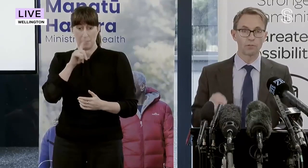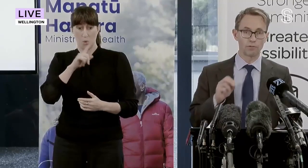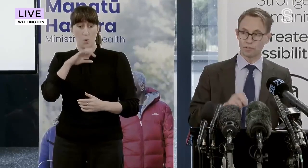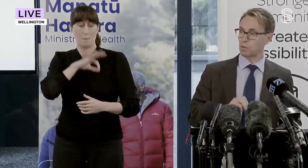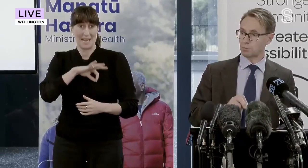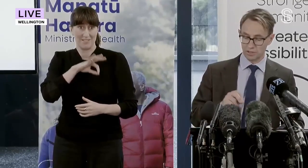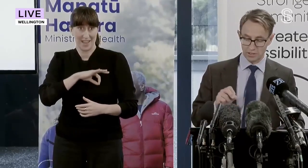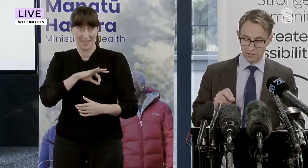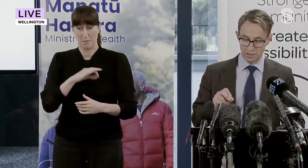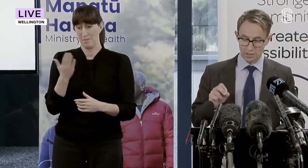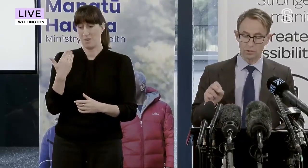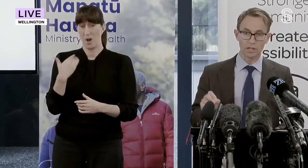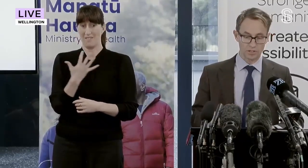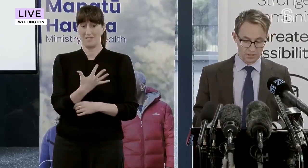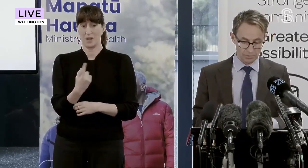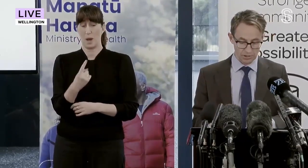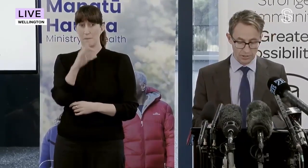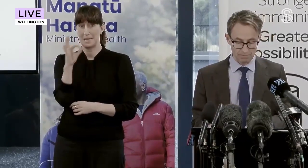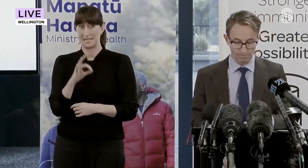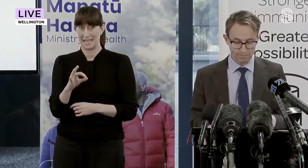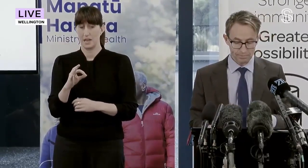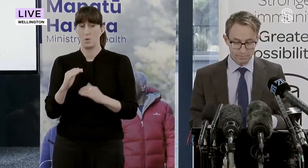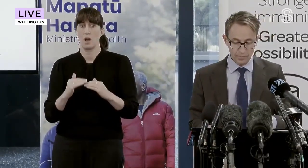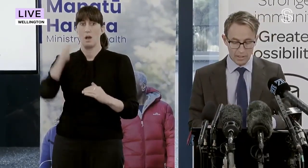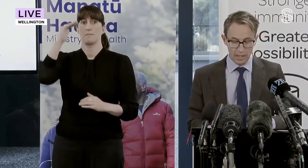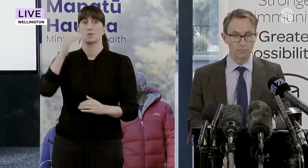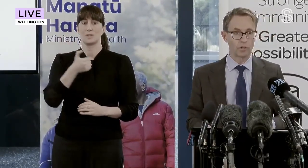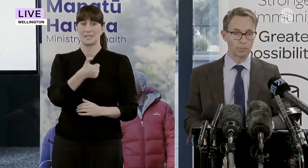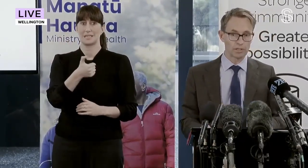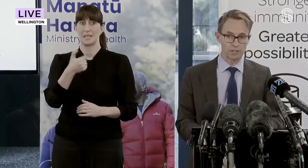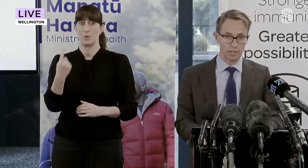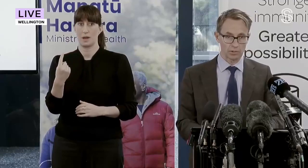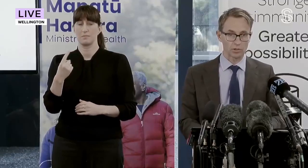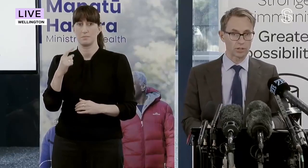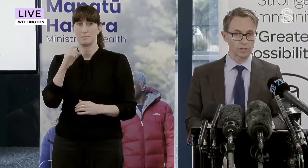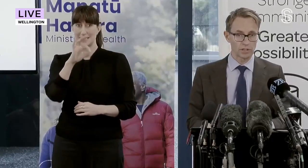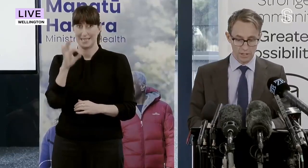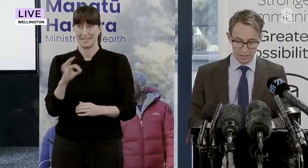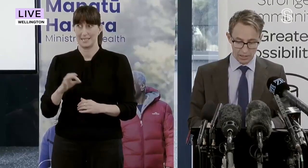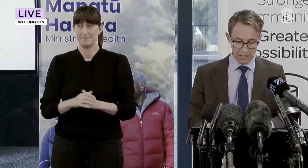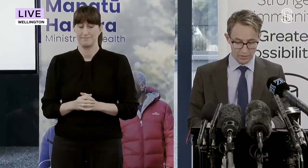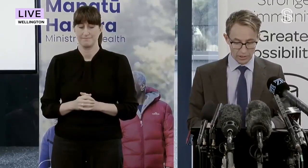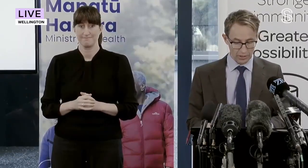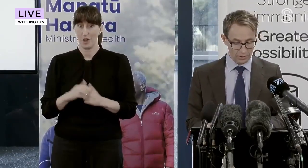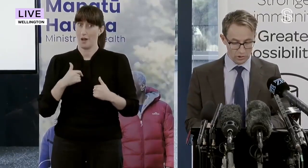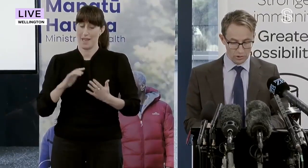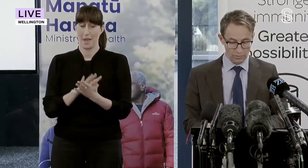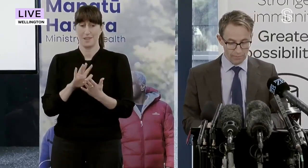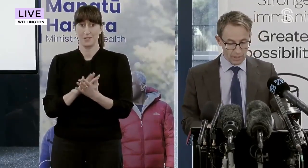from 51% to around 60%. I'm very pleased to be able to do this in my last week in the job.